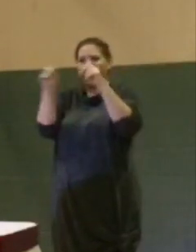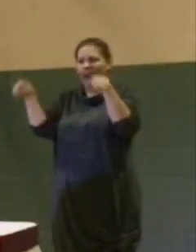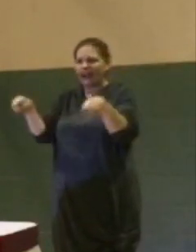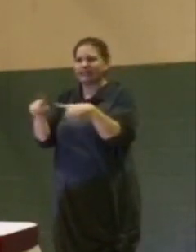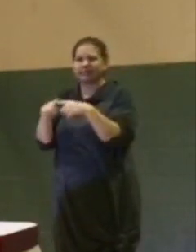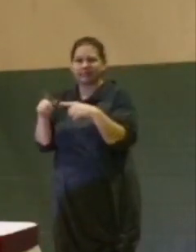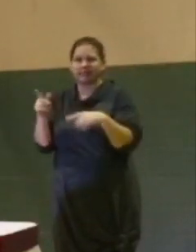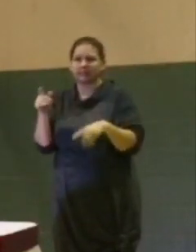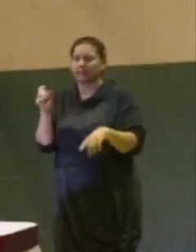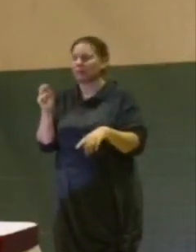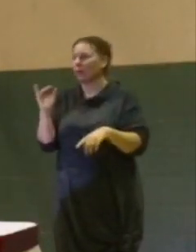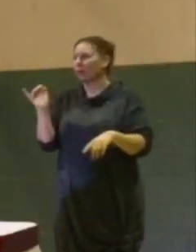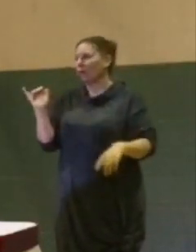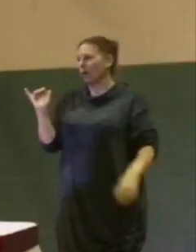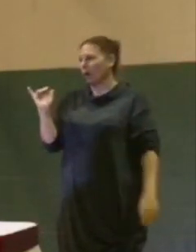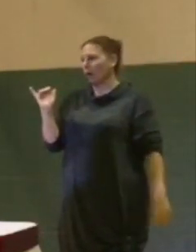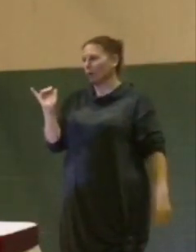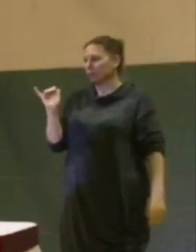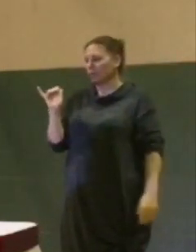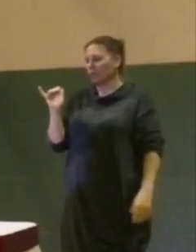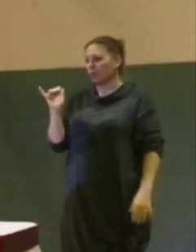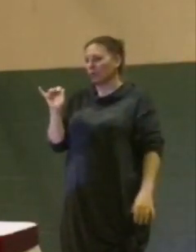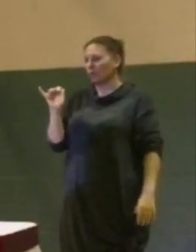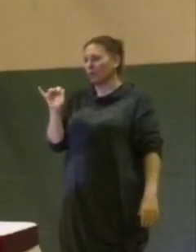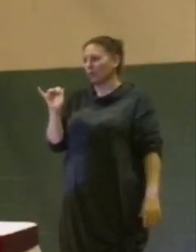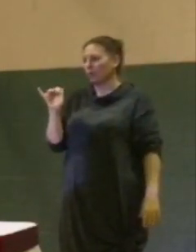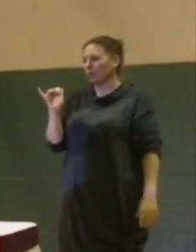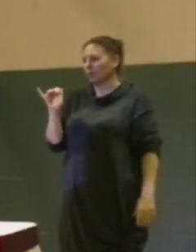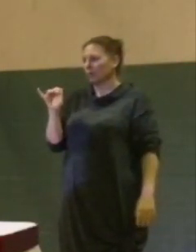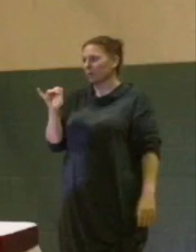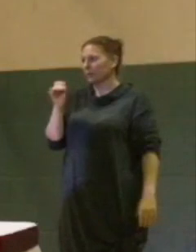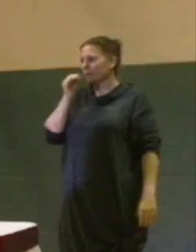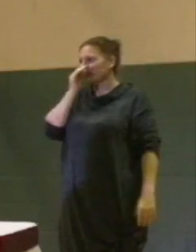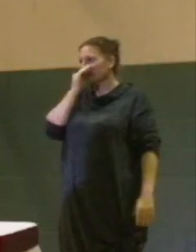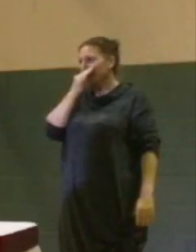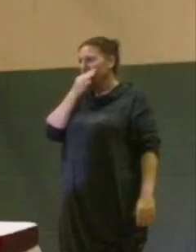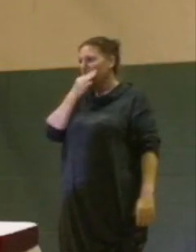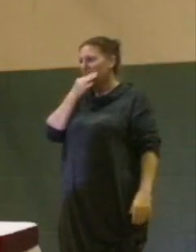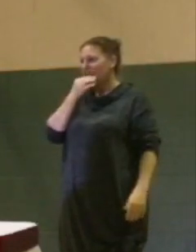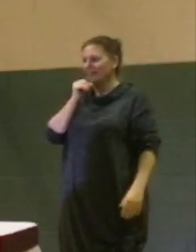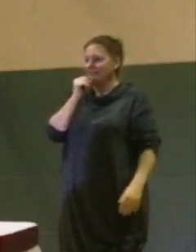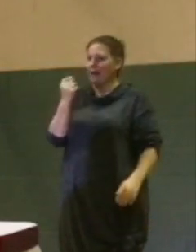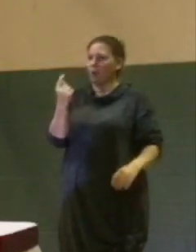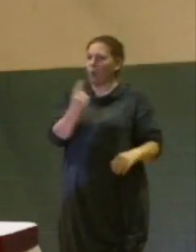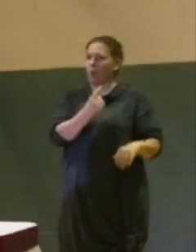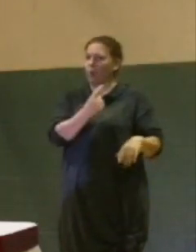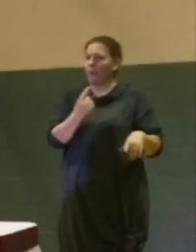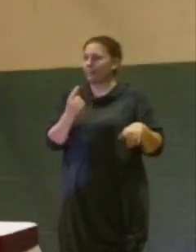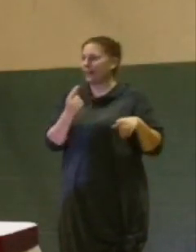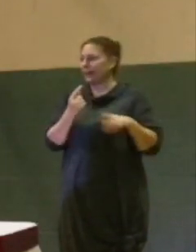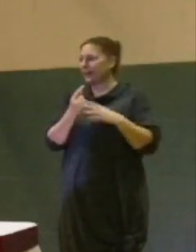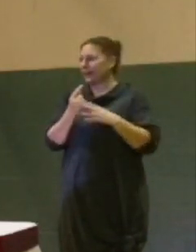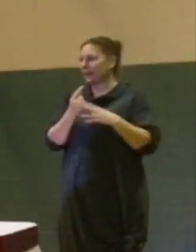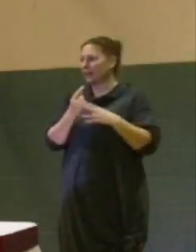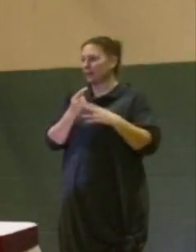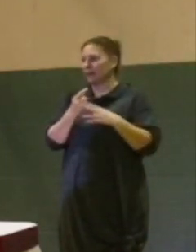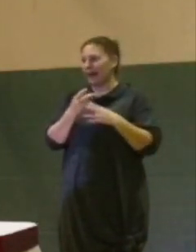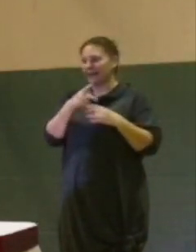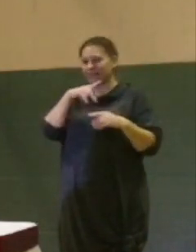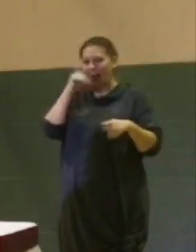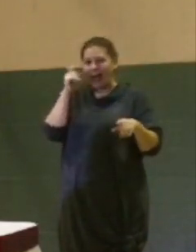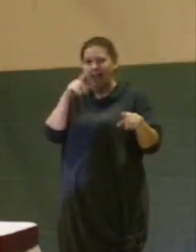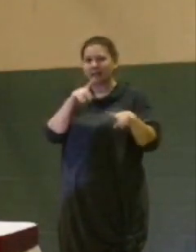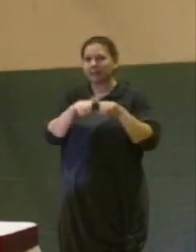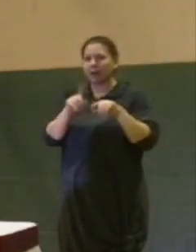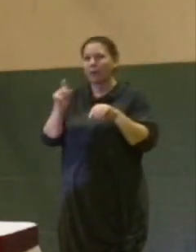the other piece of that, though, is enforcement. It's not just that they're blighted. We have